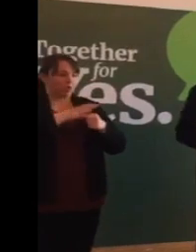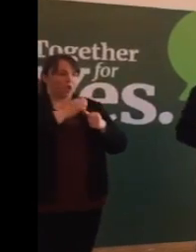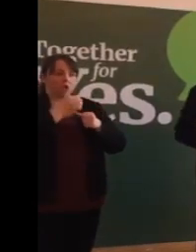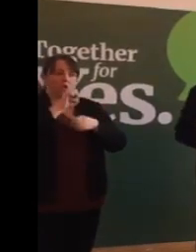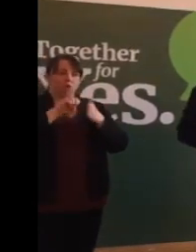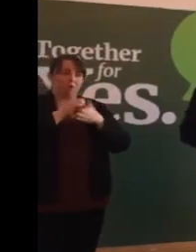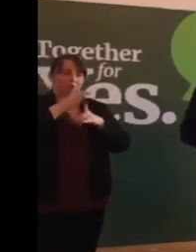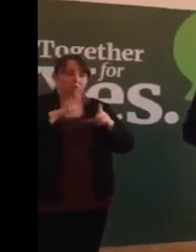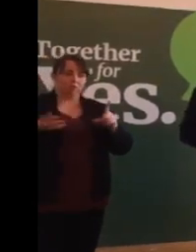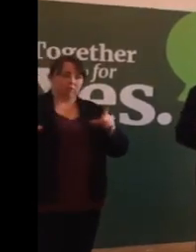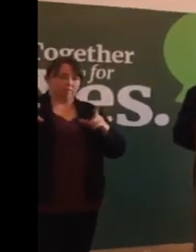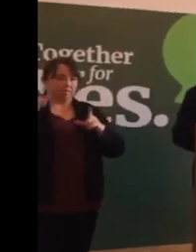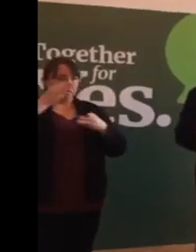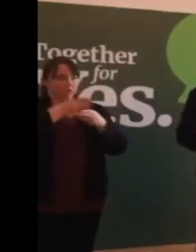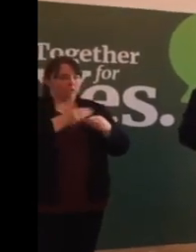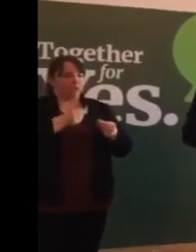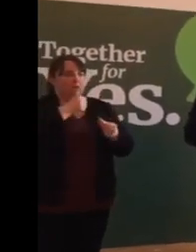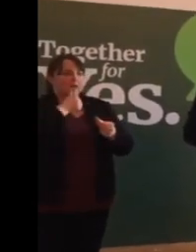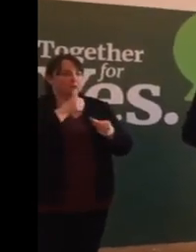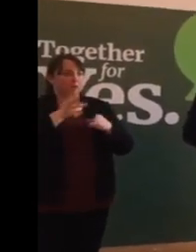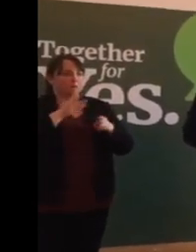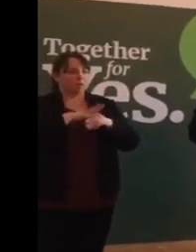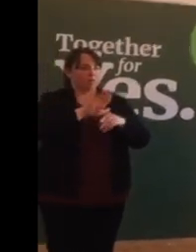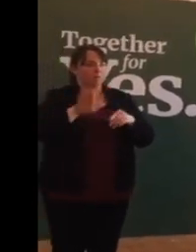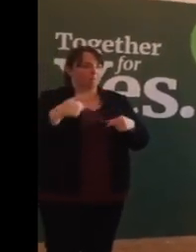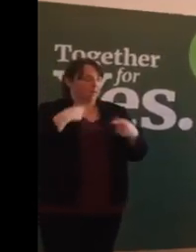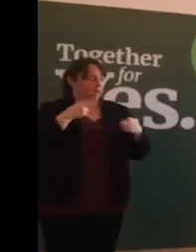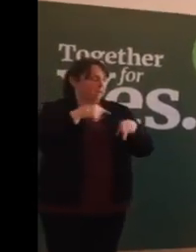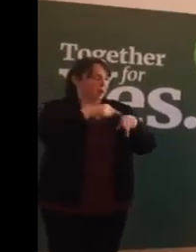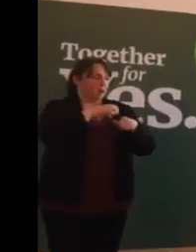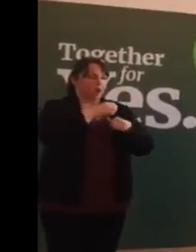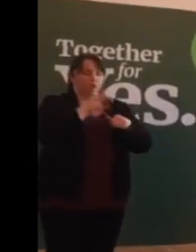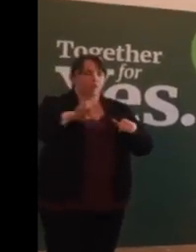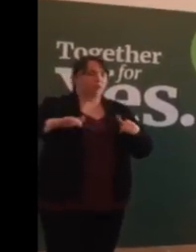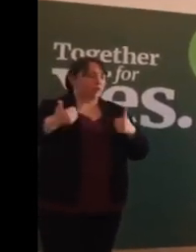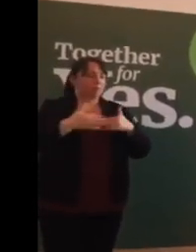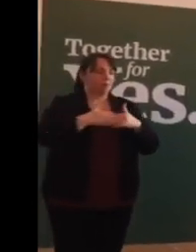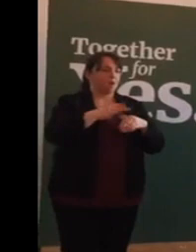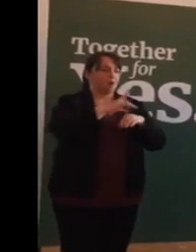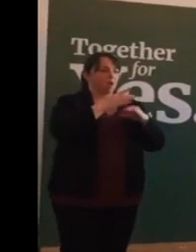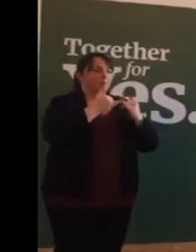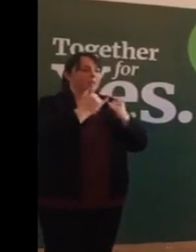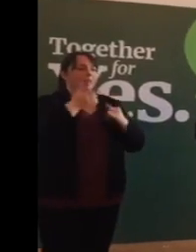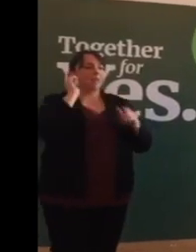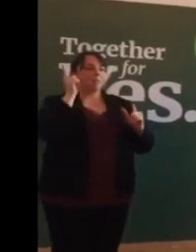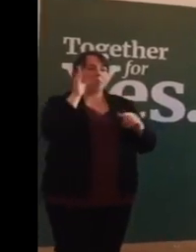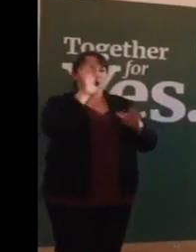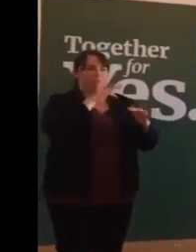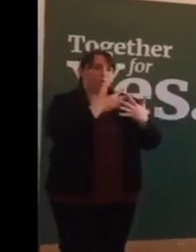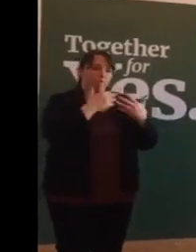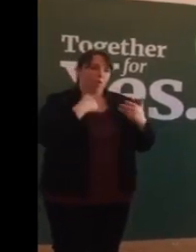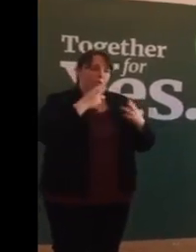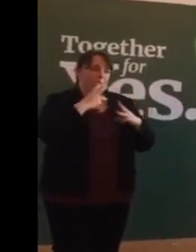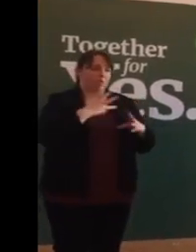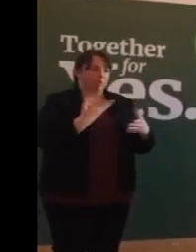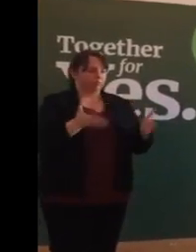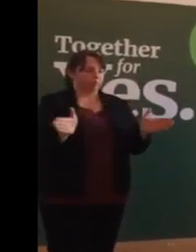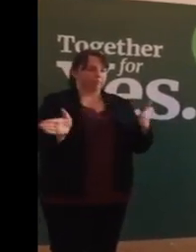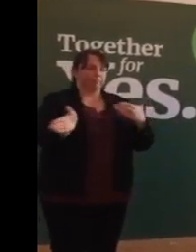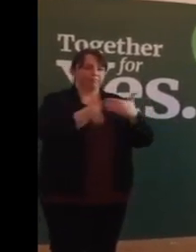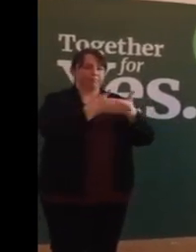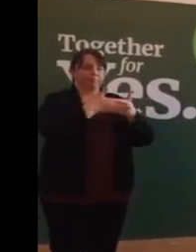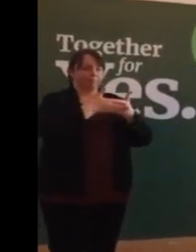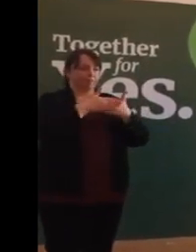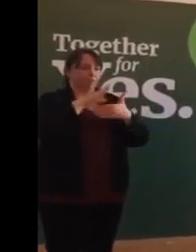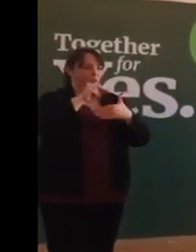We can no longer rely on others. The hospital in Liverpool, which looks after many of our women, closed its doors to